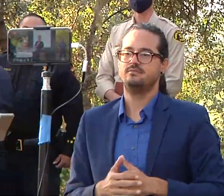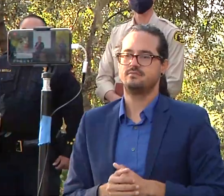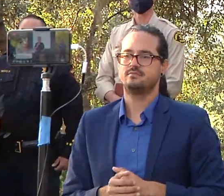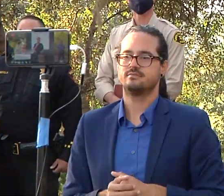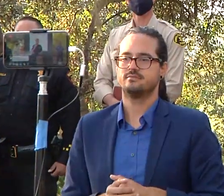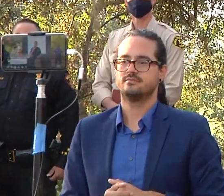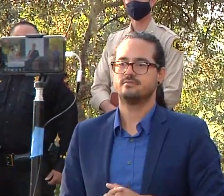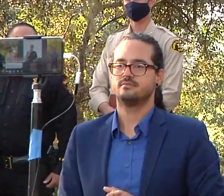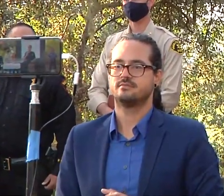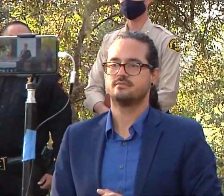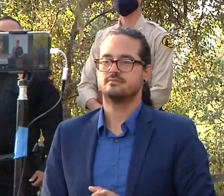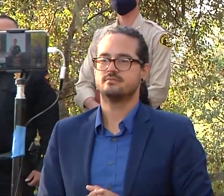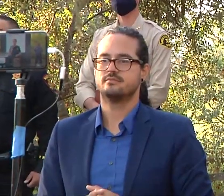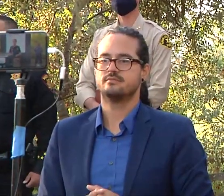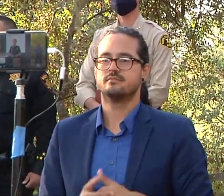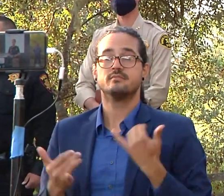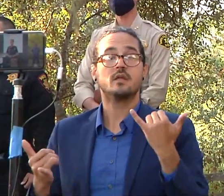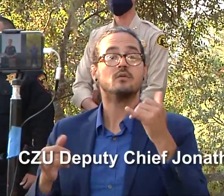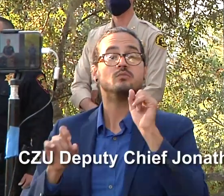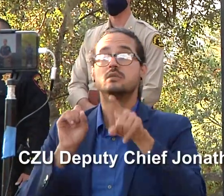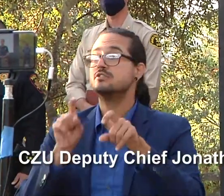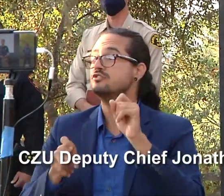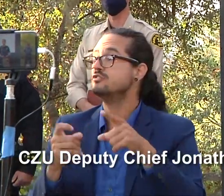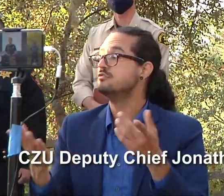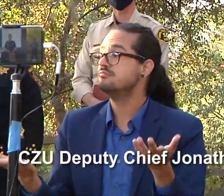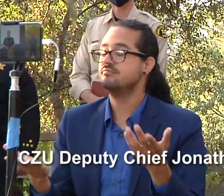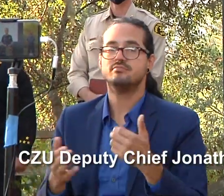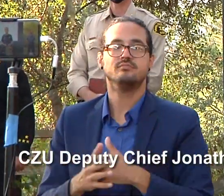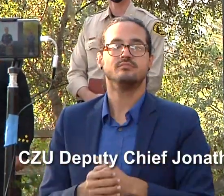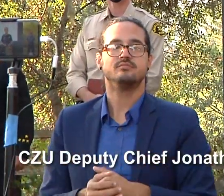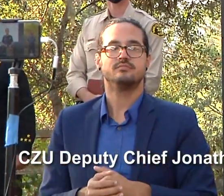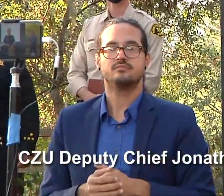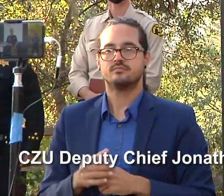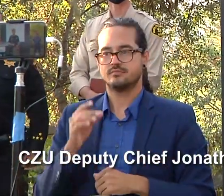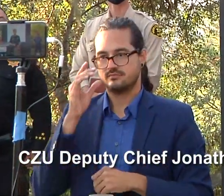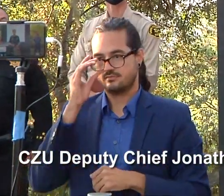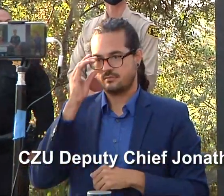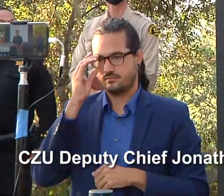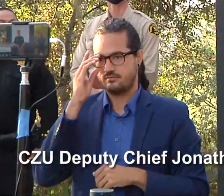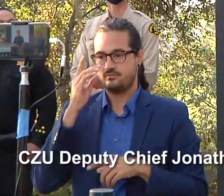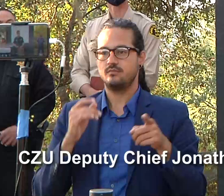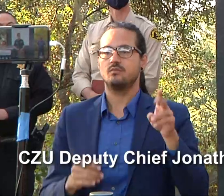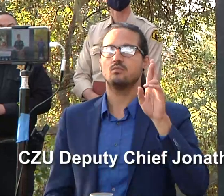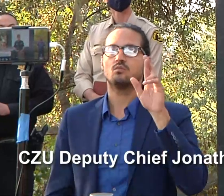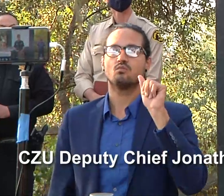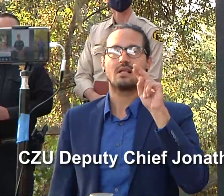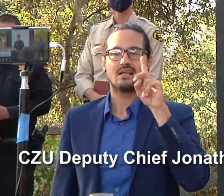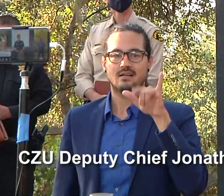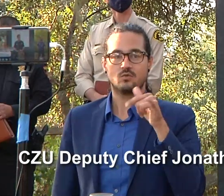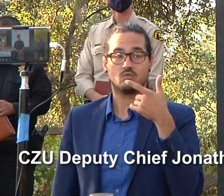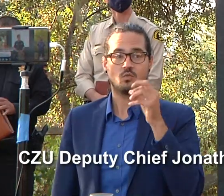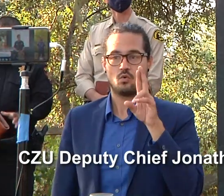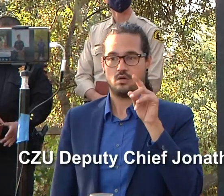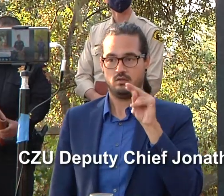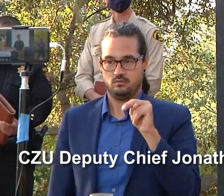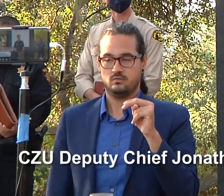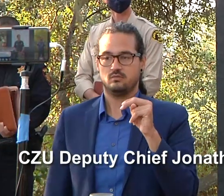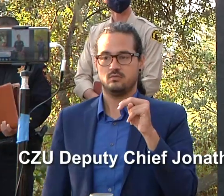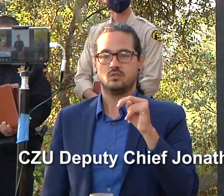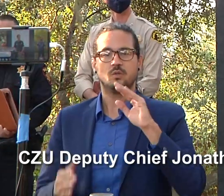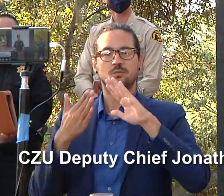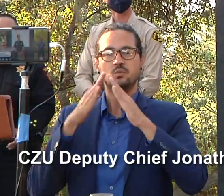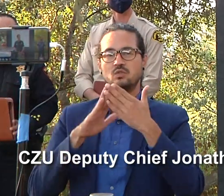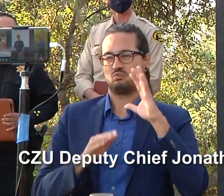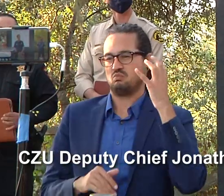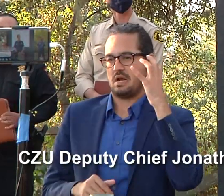with that we're happy to answer any questions you might have randy gordon kbcc boulder creek community radio um i have a kind of a